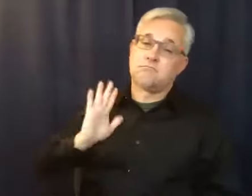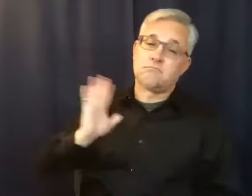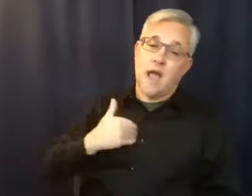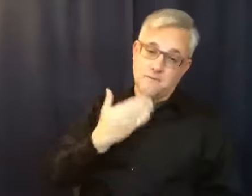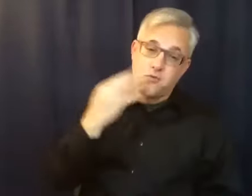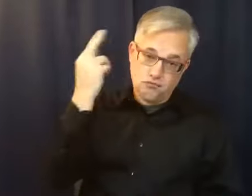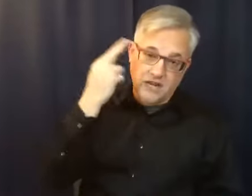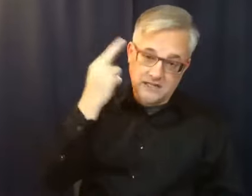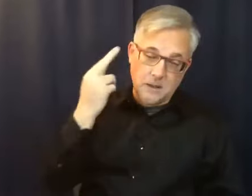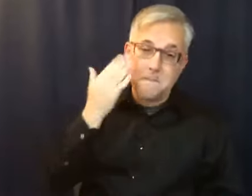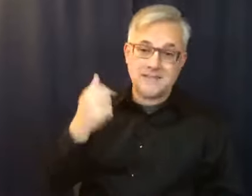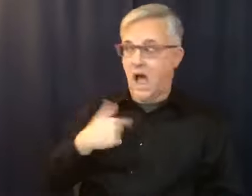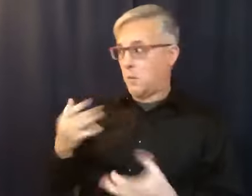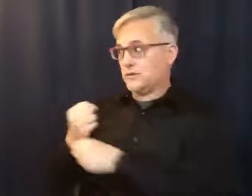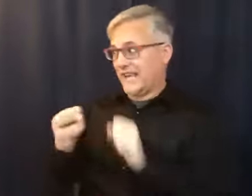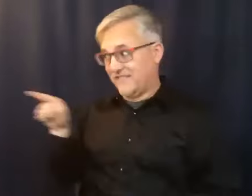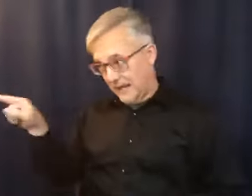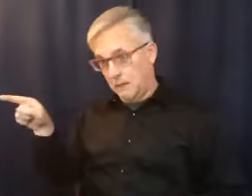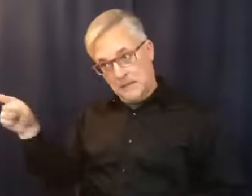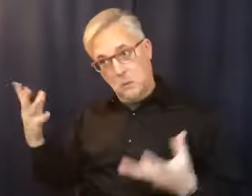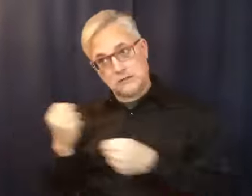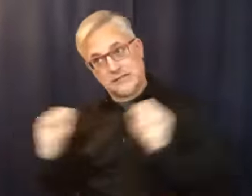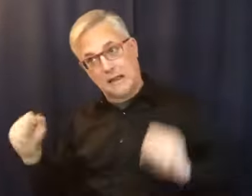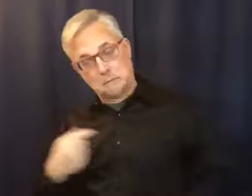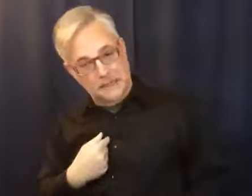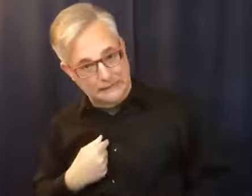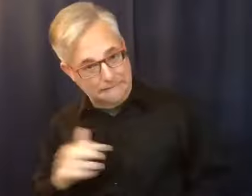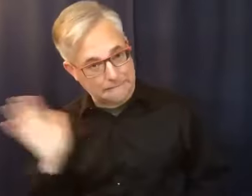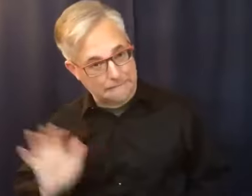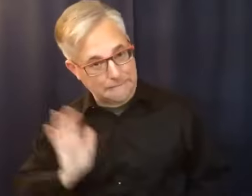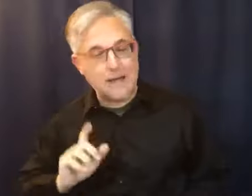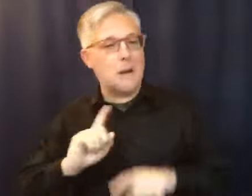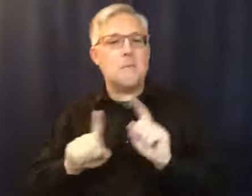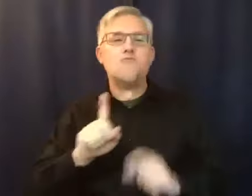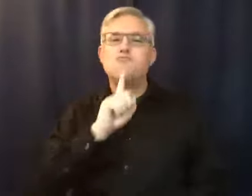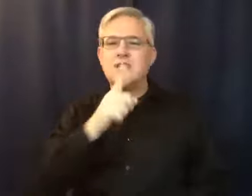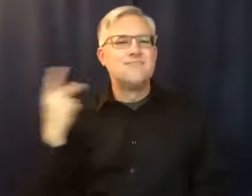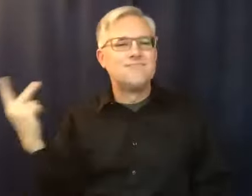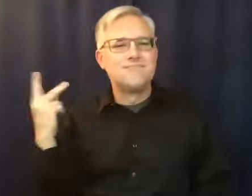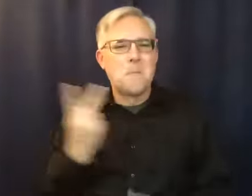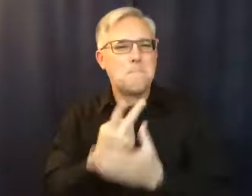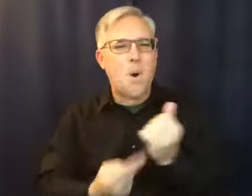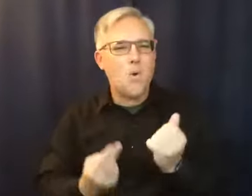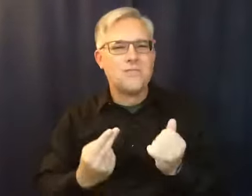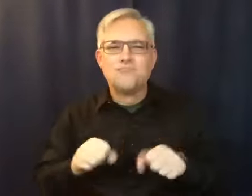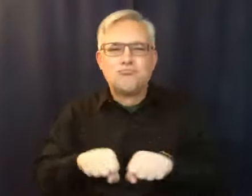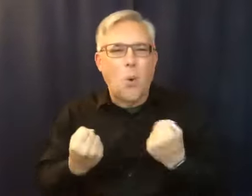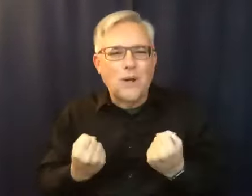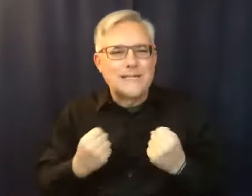wanted to save him. But what we did realize, the reason we got together, we were two broken people. And God in his mercy knew